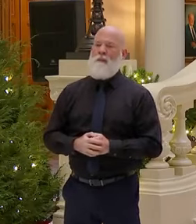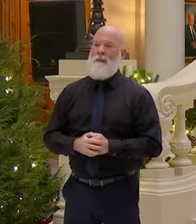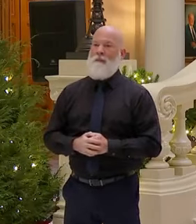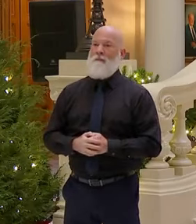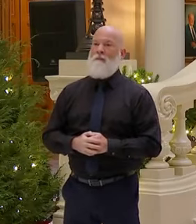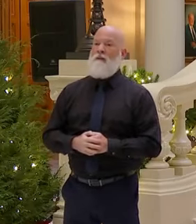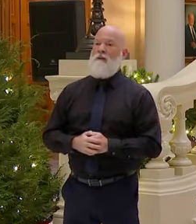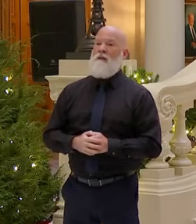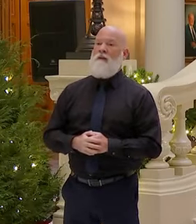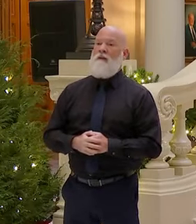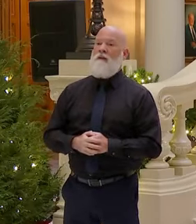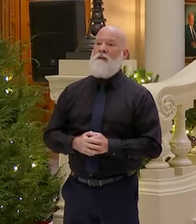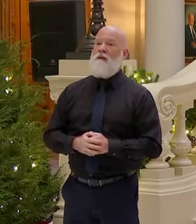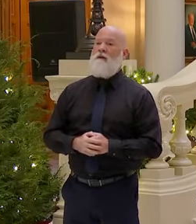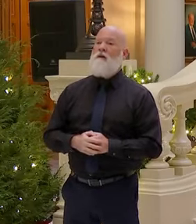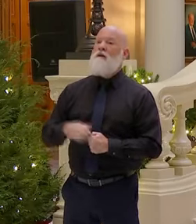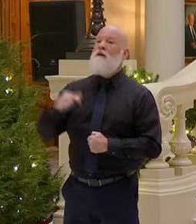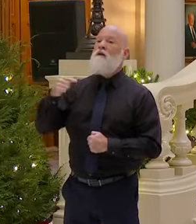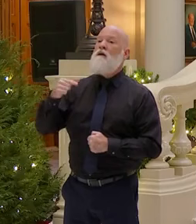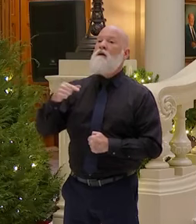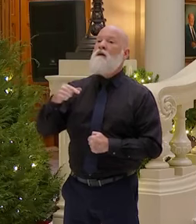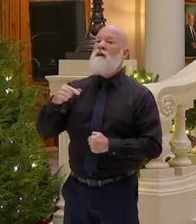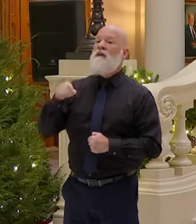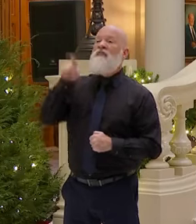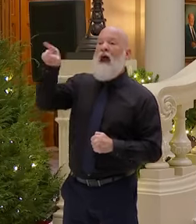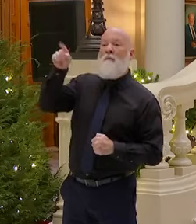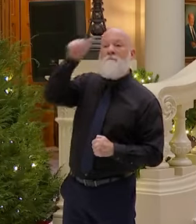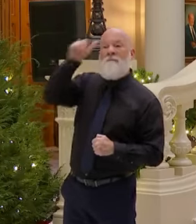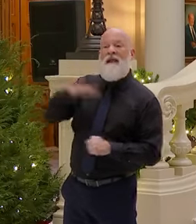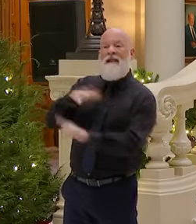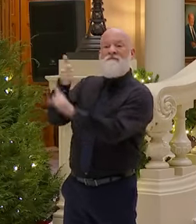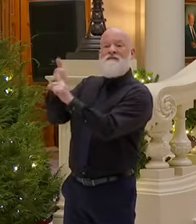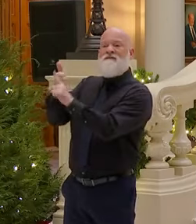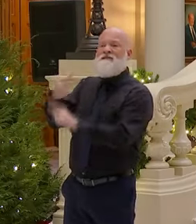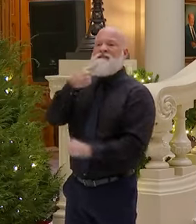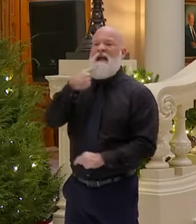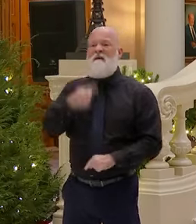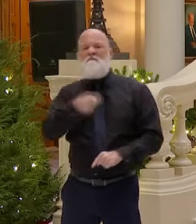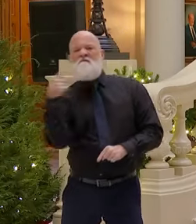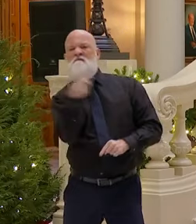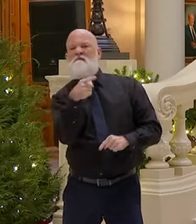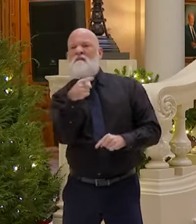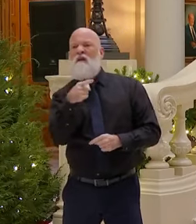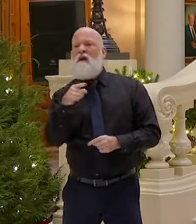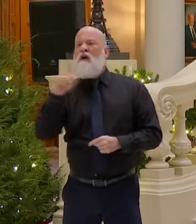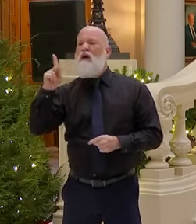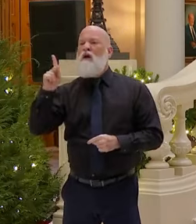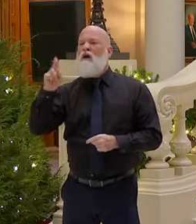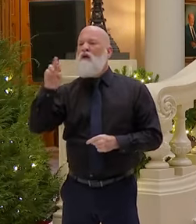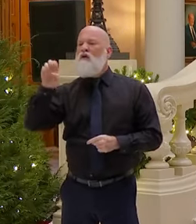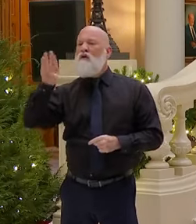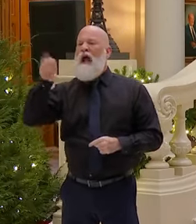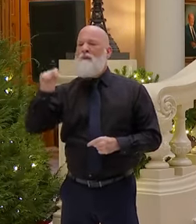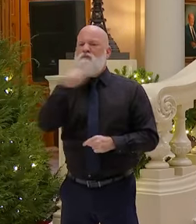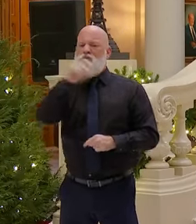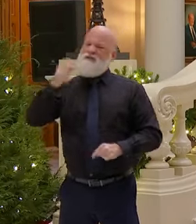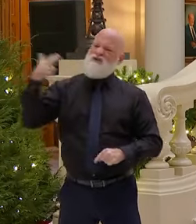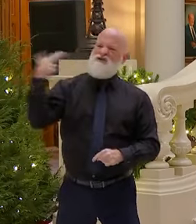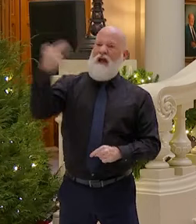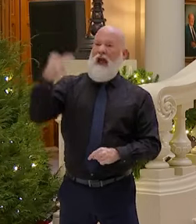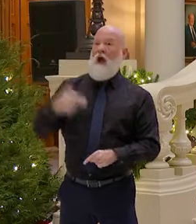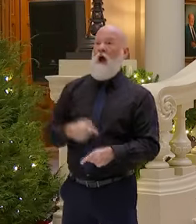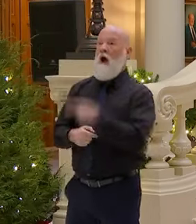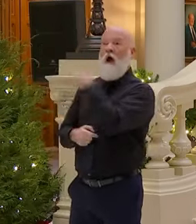said for Chris Krebs to get shot is a former U.S. attorney. He knows better. The people around the president know better. Mr. President,